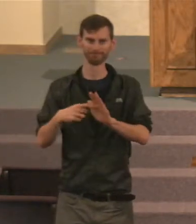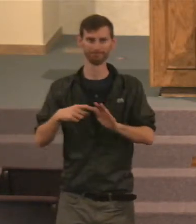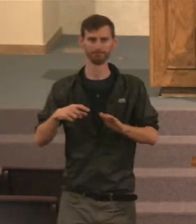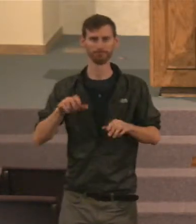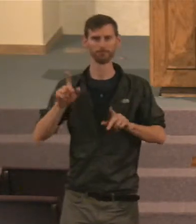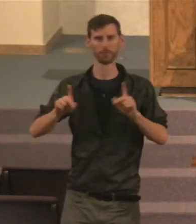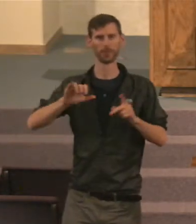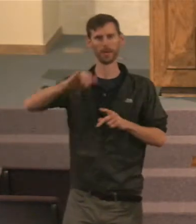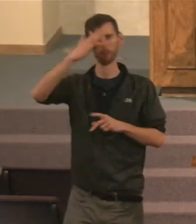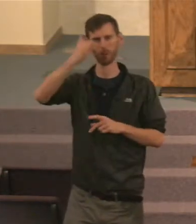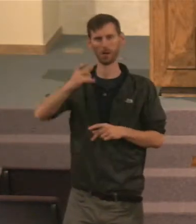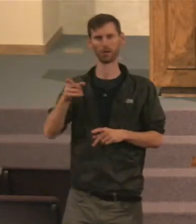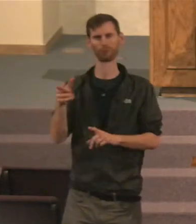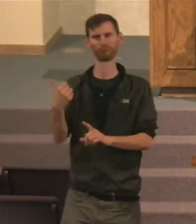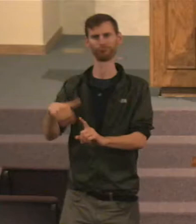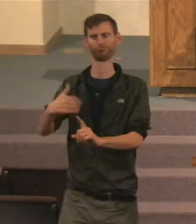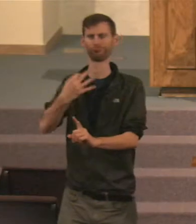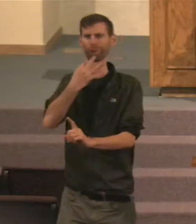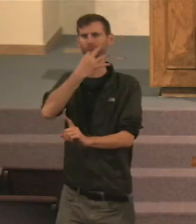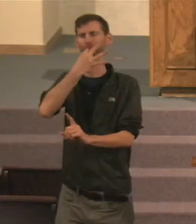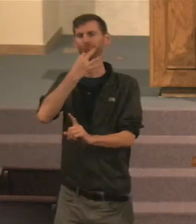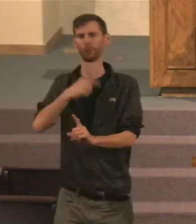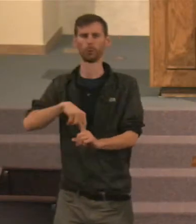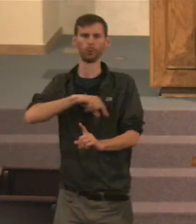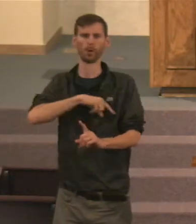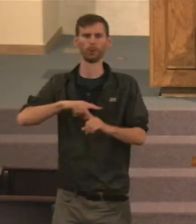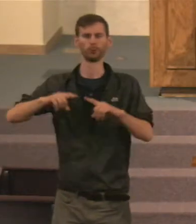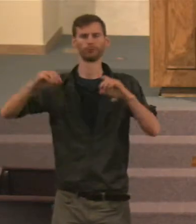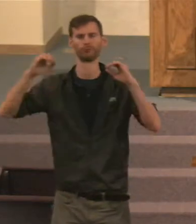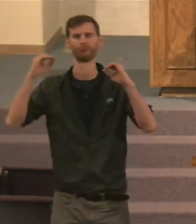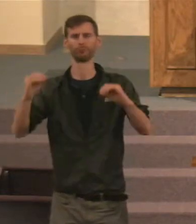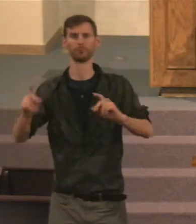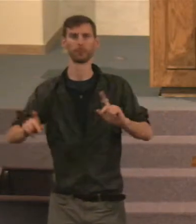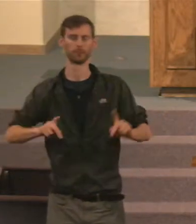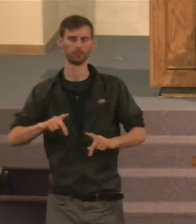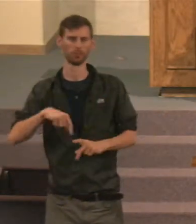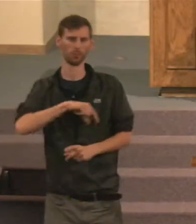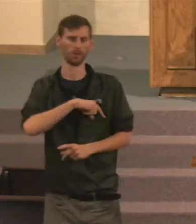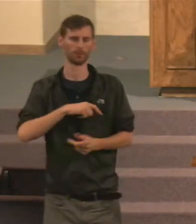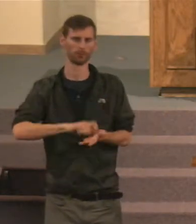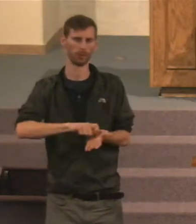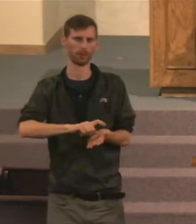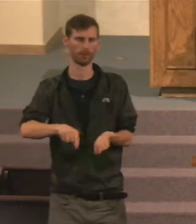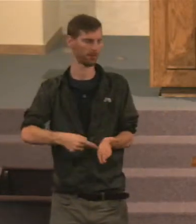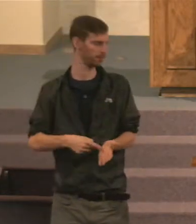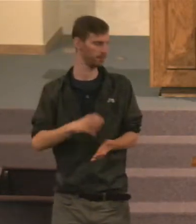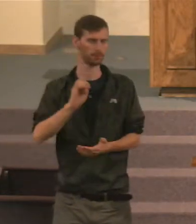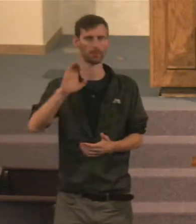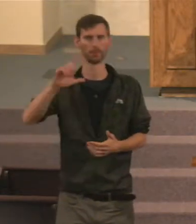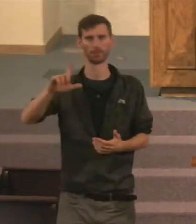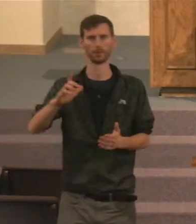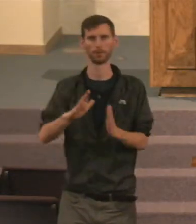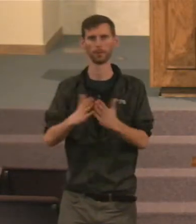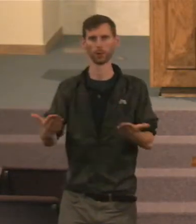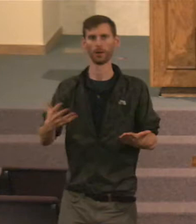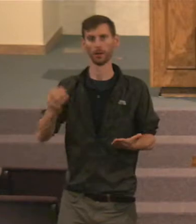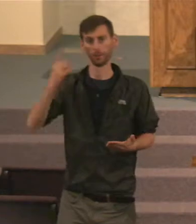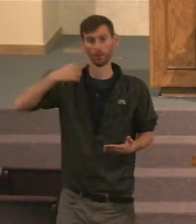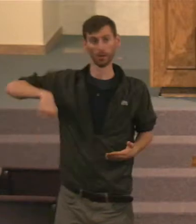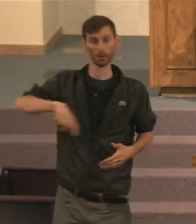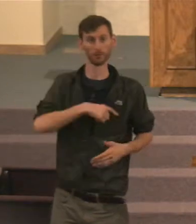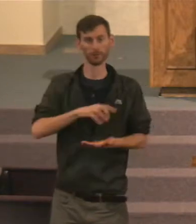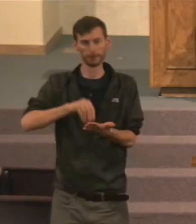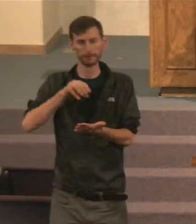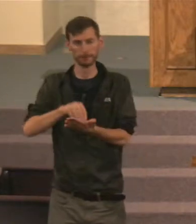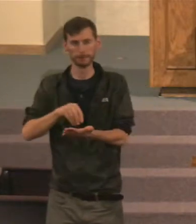To give instruction, To people, And why he's qualified, To write this book, And for us, To be able to read it, And learn from it,